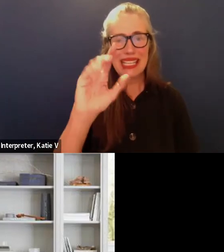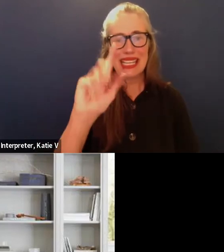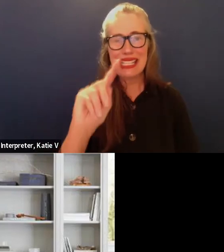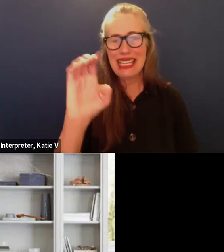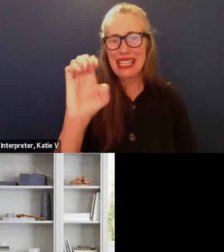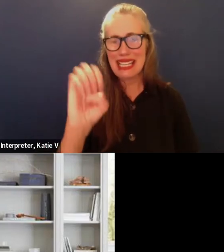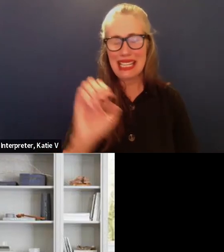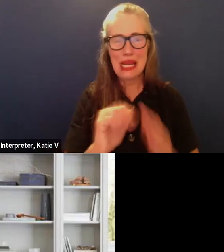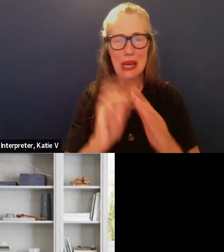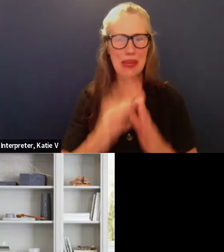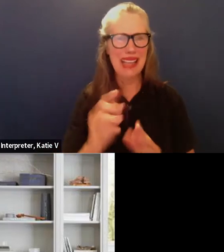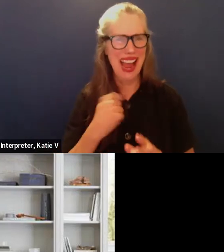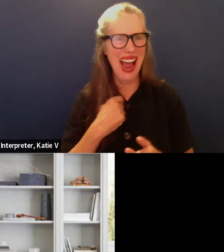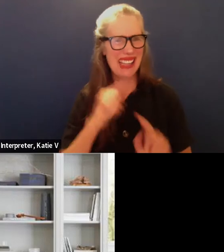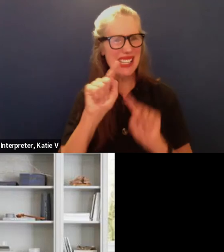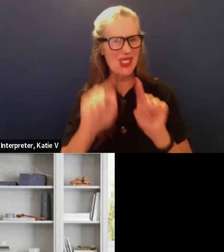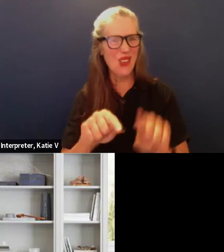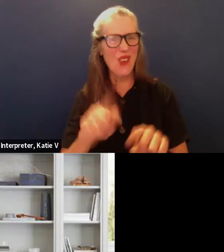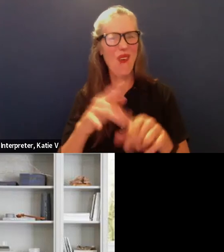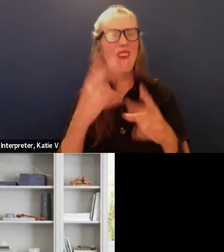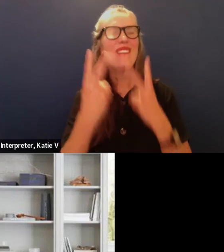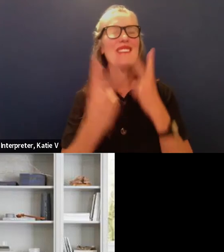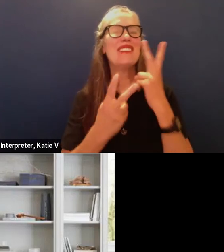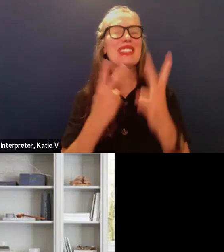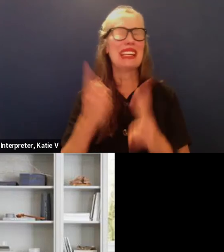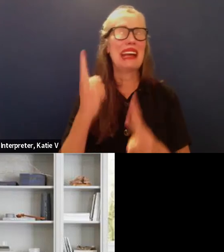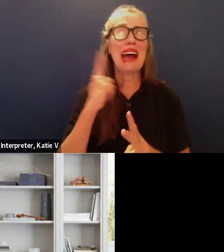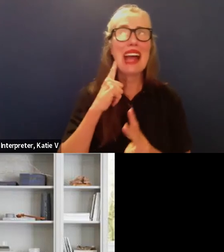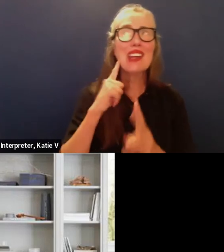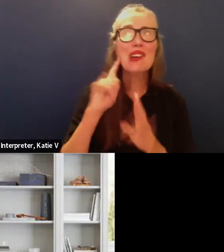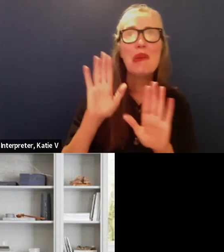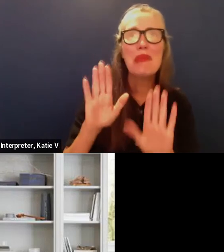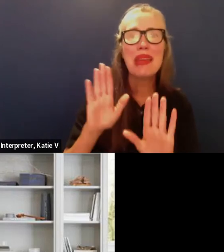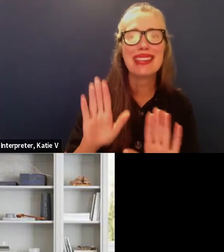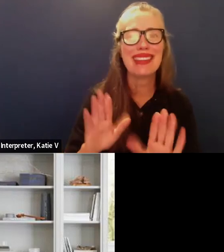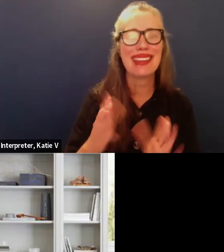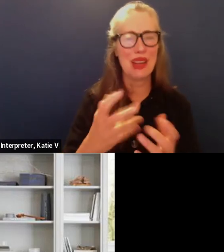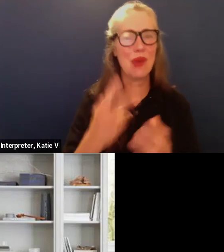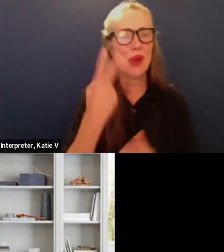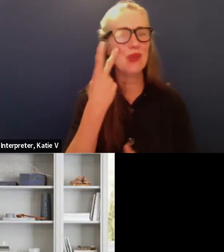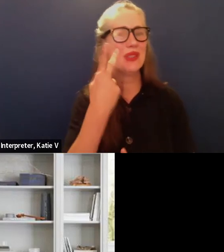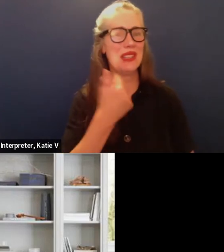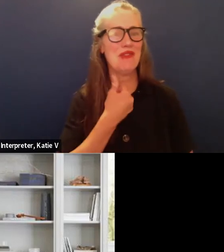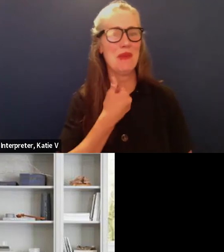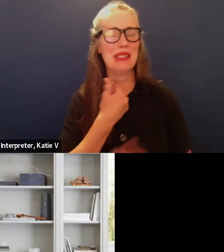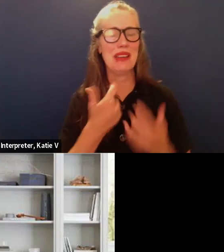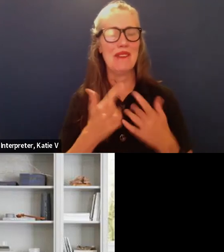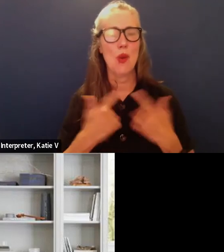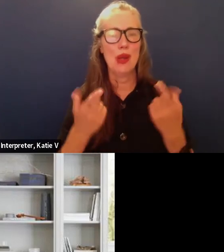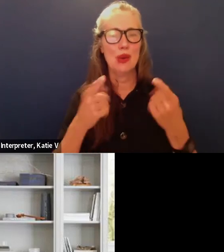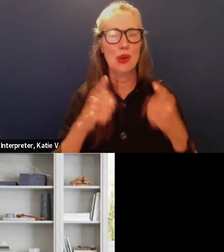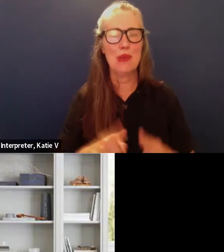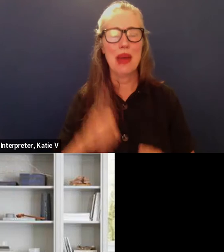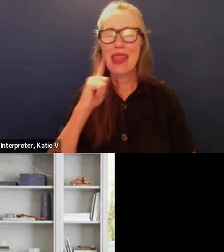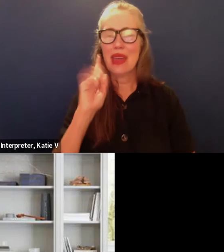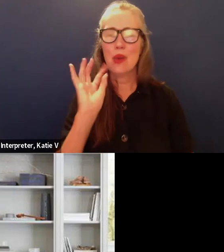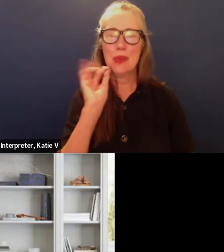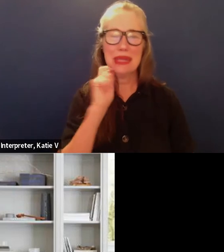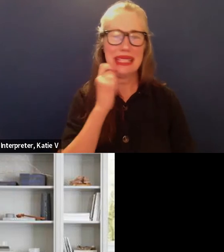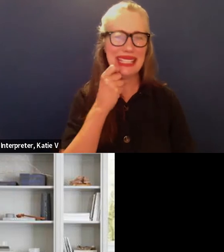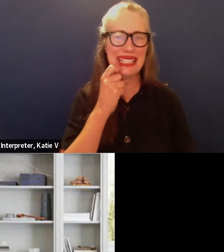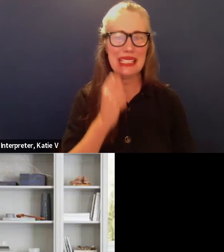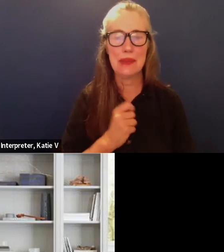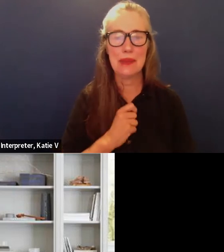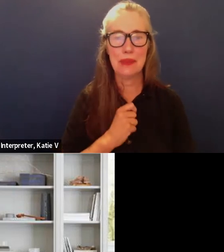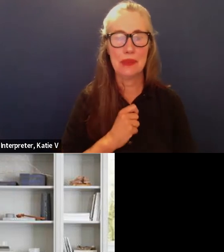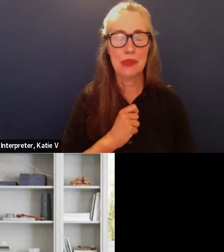need to go out there and see how it's coming along because i just hear amazing things about that place um it's going to be really really neat we have